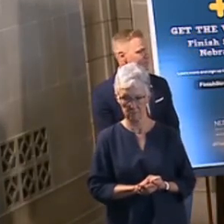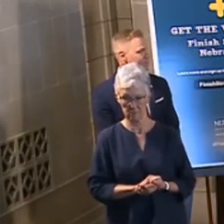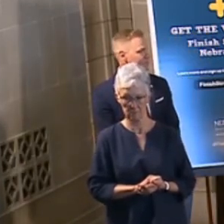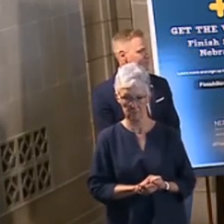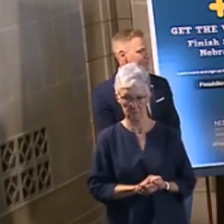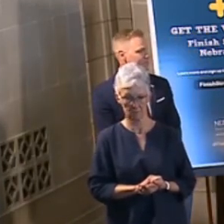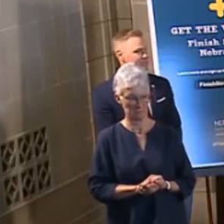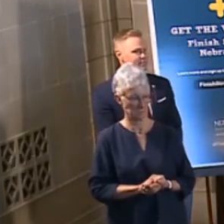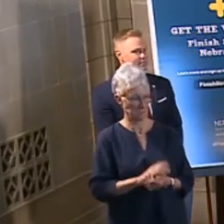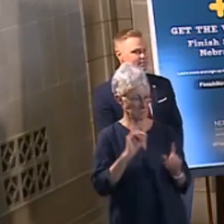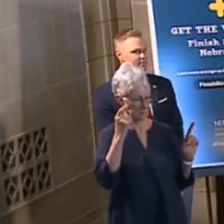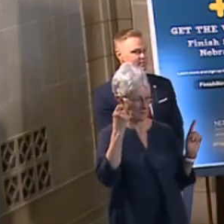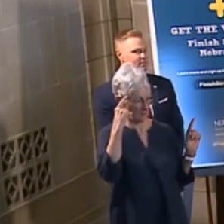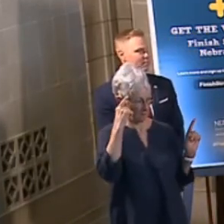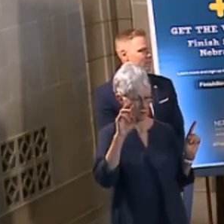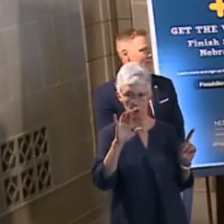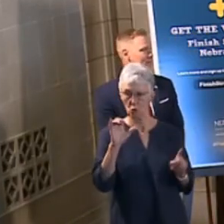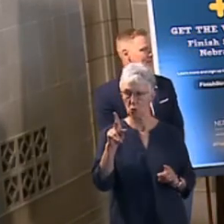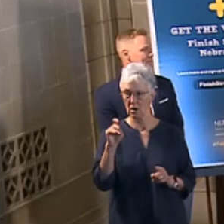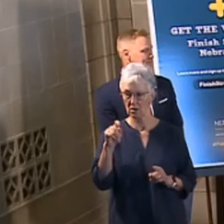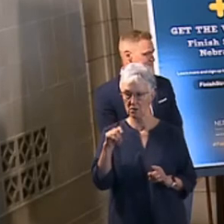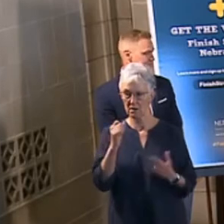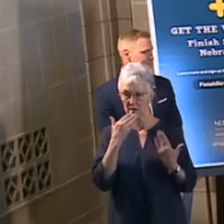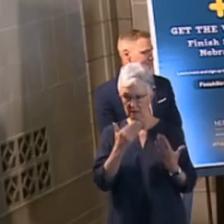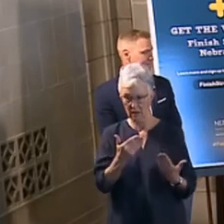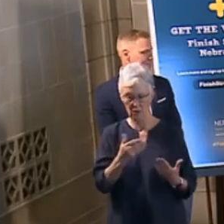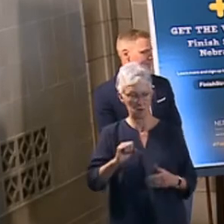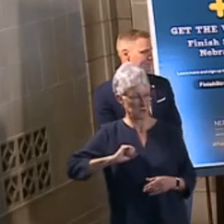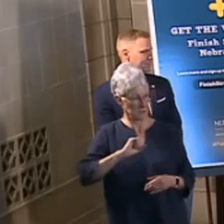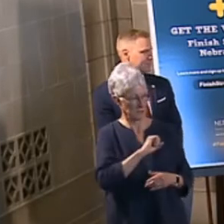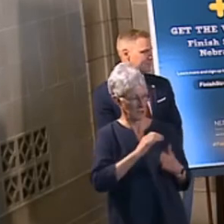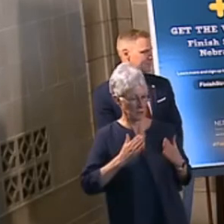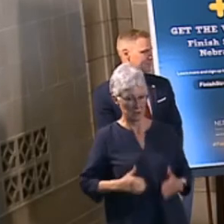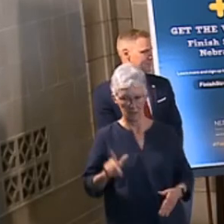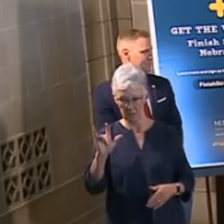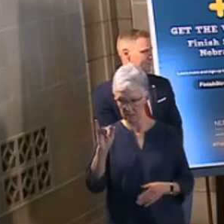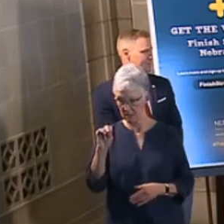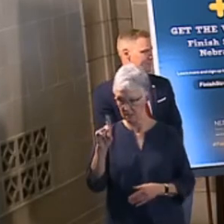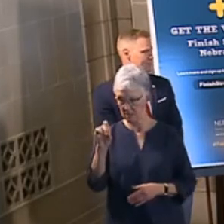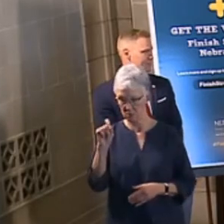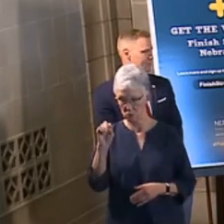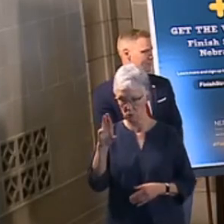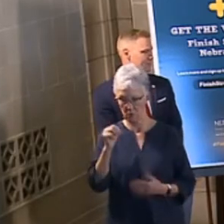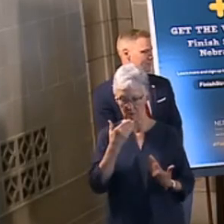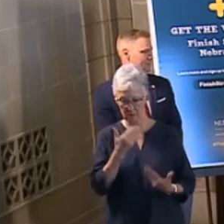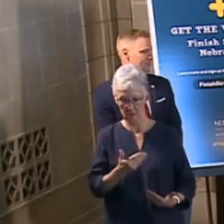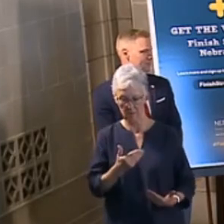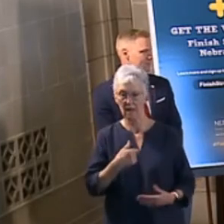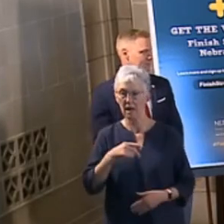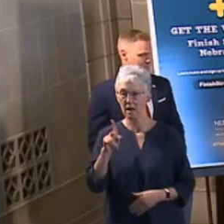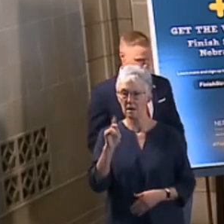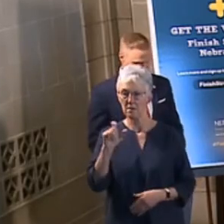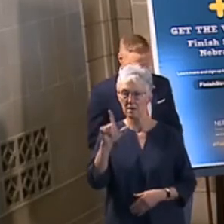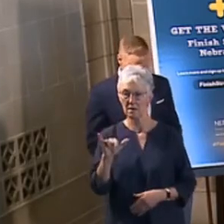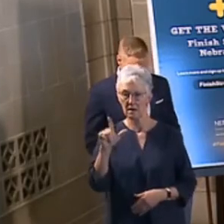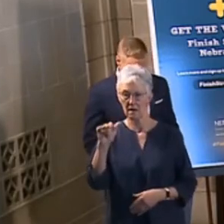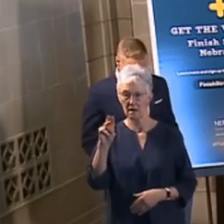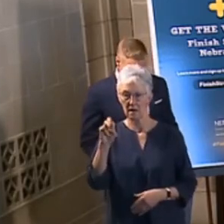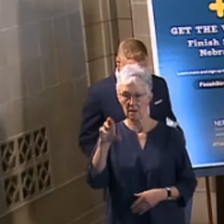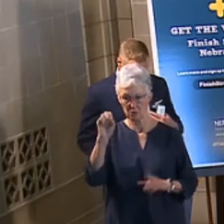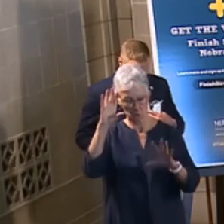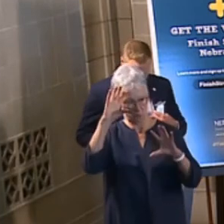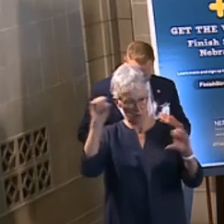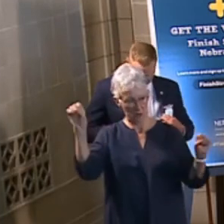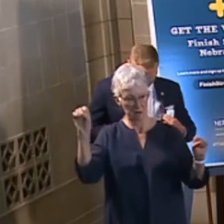Governor Ricketts, thank you. Senator Lindstrom. My name is Kelly Lammers. I'm Director of the Nebraska Department of Banking and Finance.